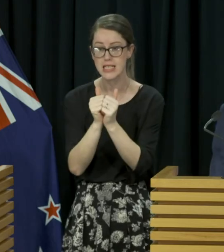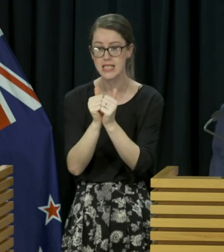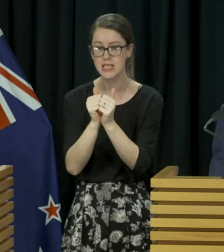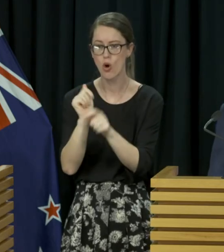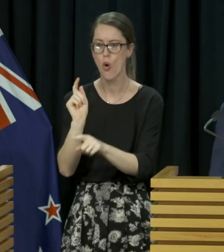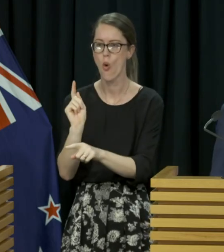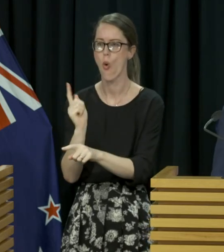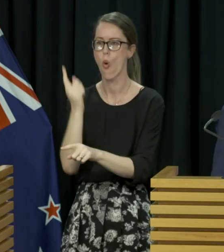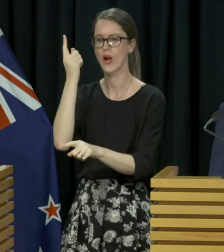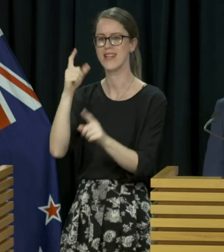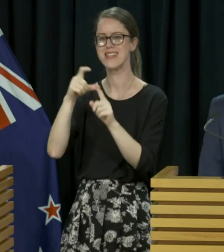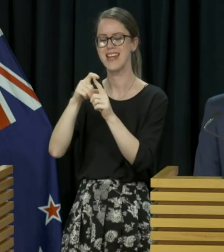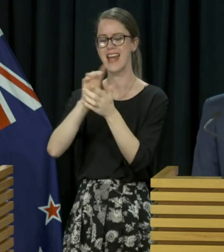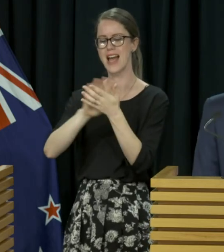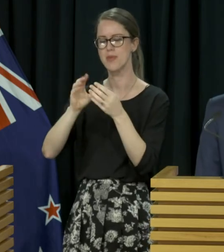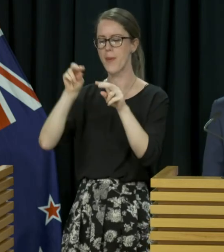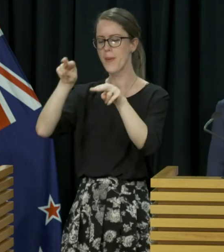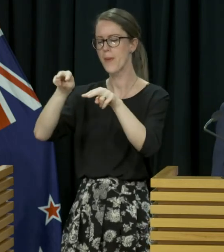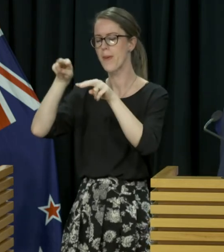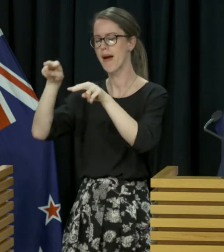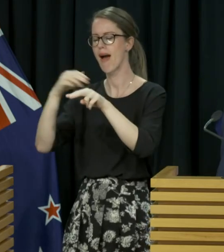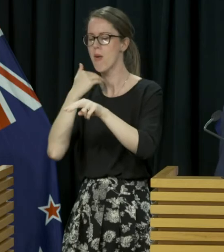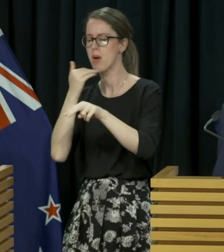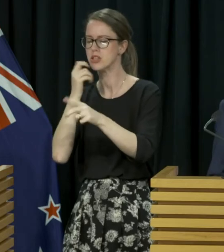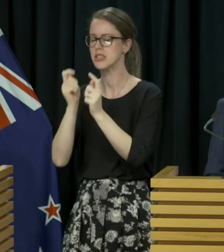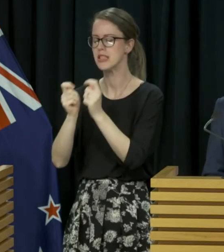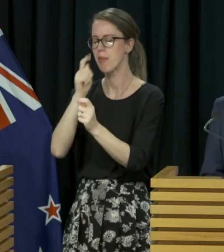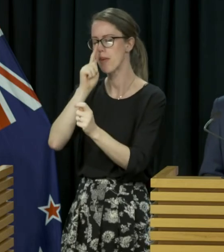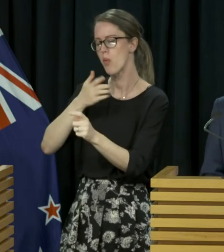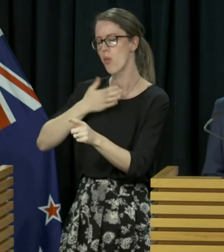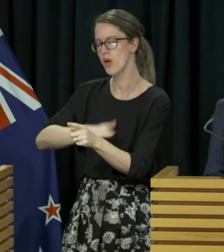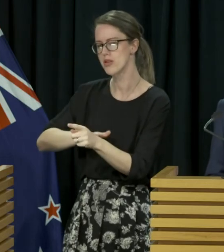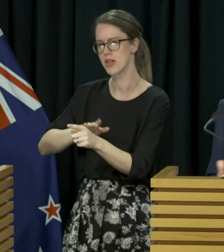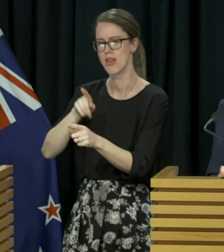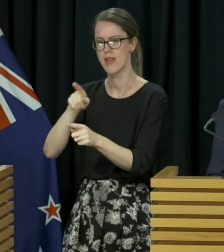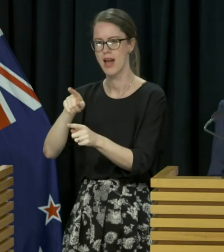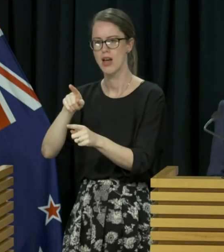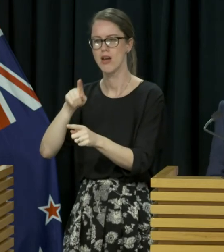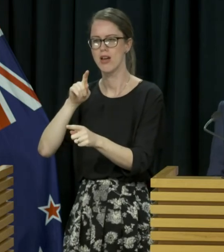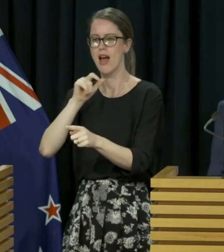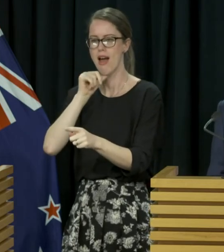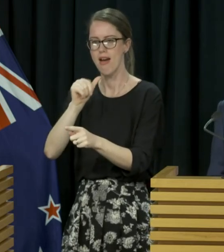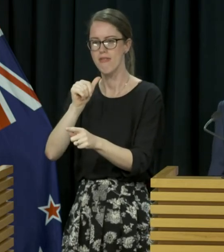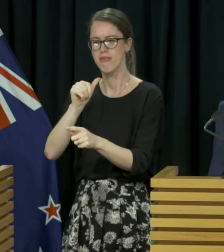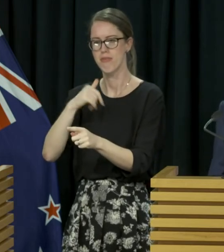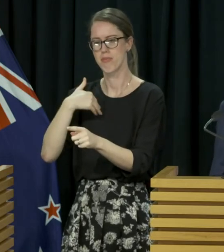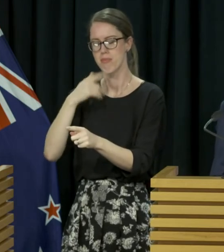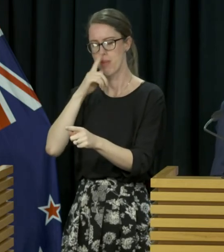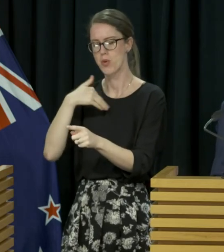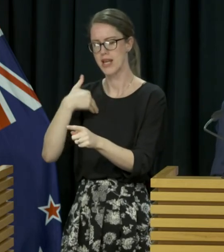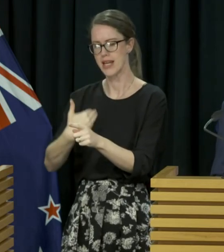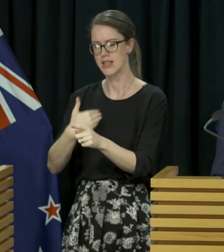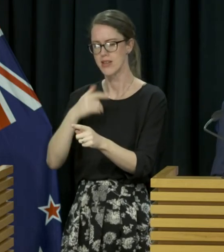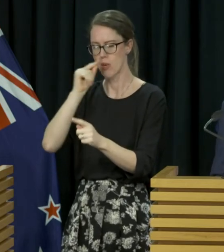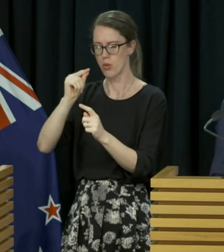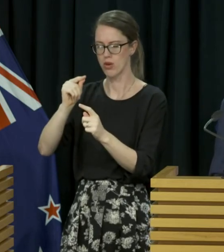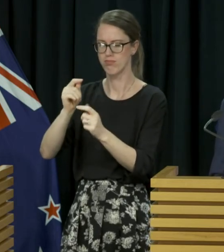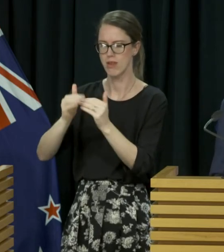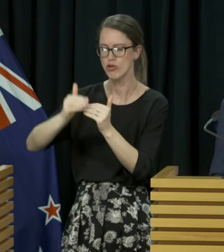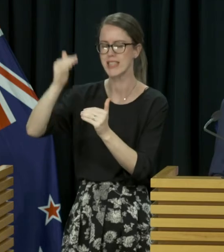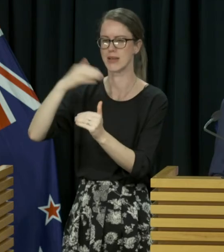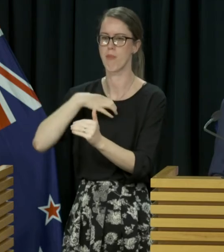Metro DHBs are monitoring demand for testing closely and will further increase testing capacity over the long weekend.